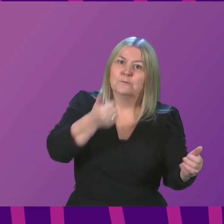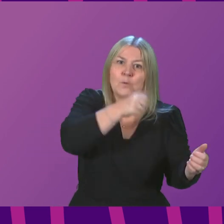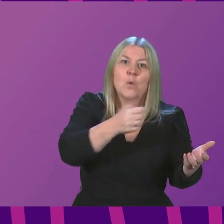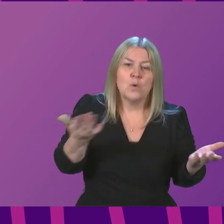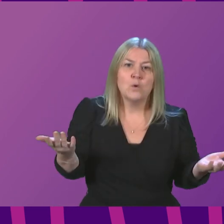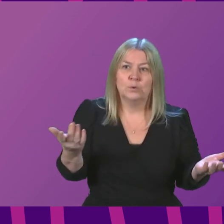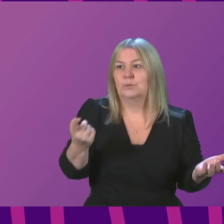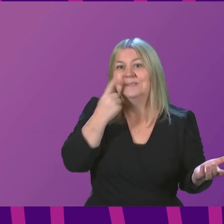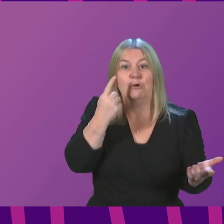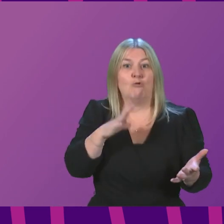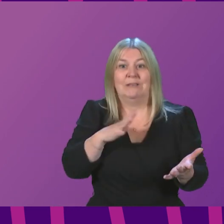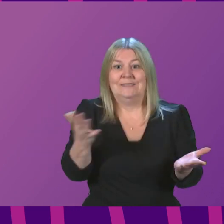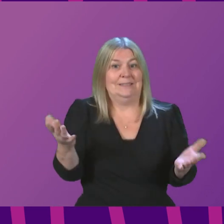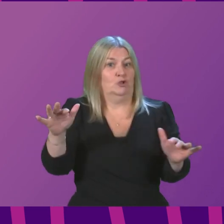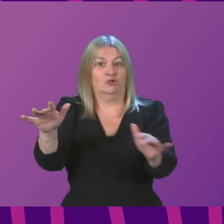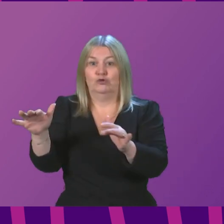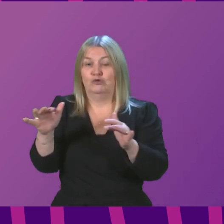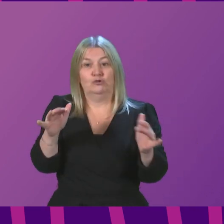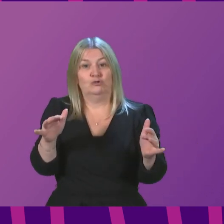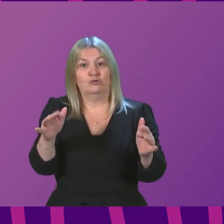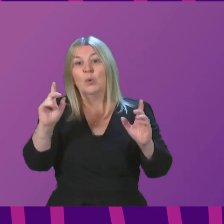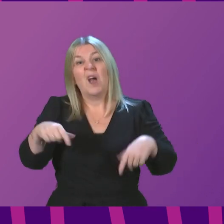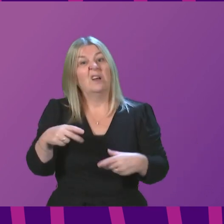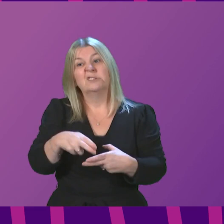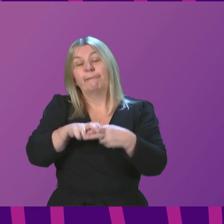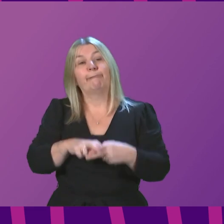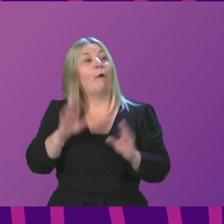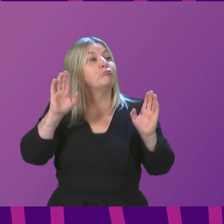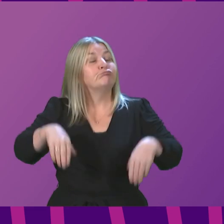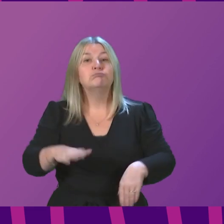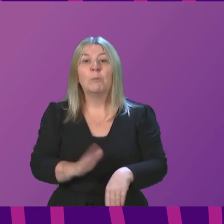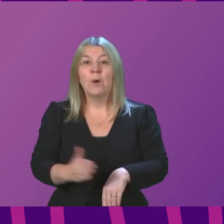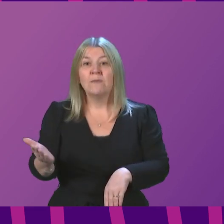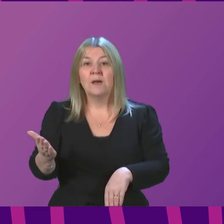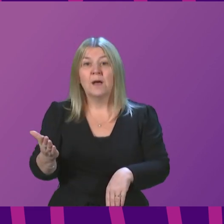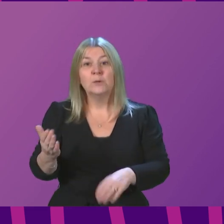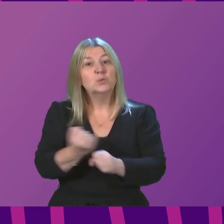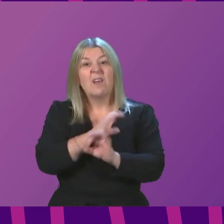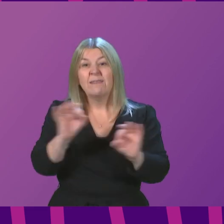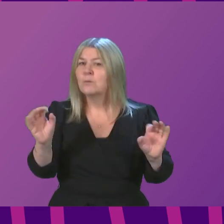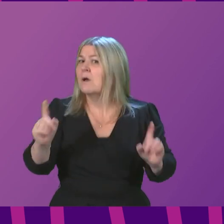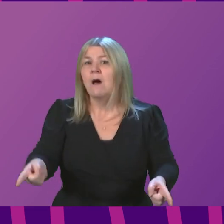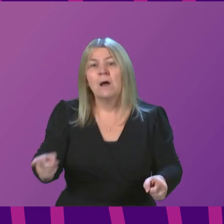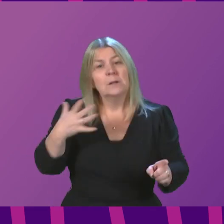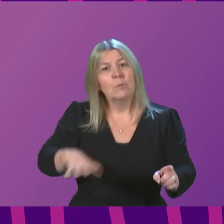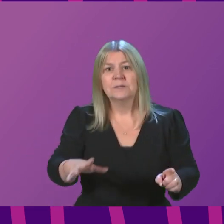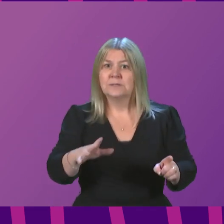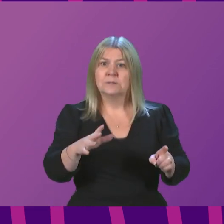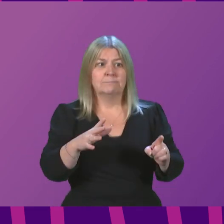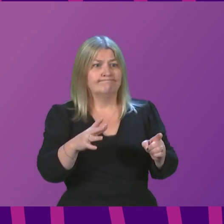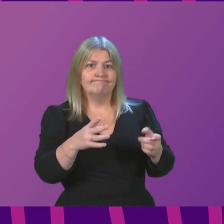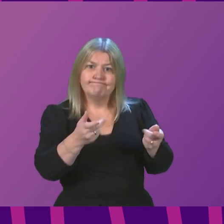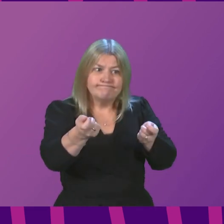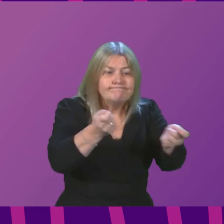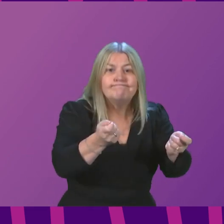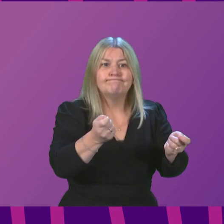impacts. So, doing nothing will not help business. We must protect public health and the economy together by slowing the